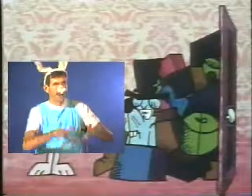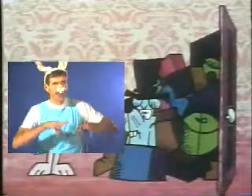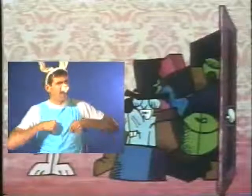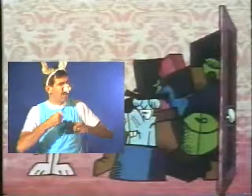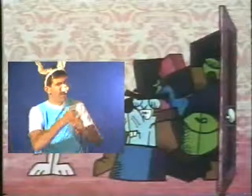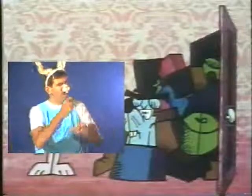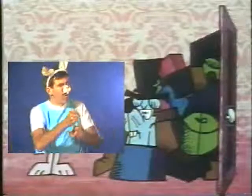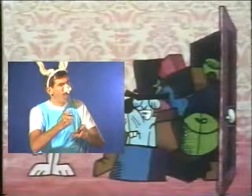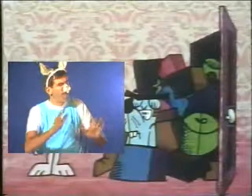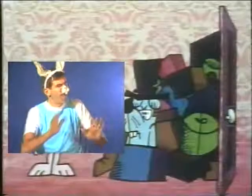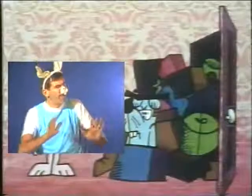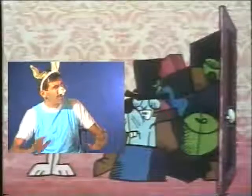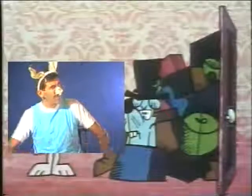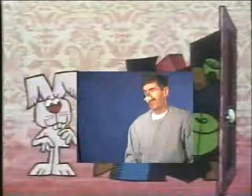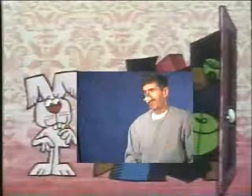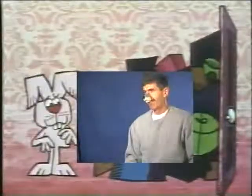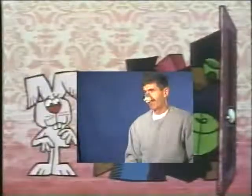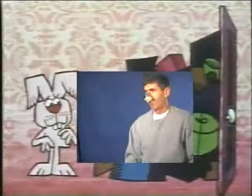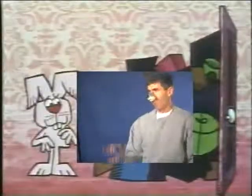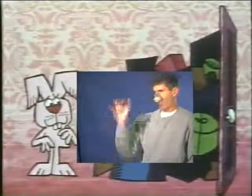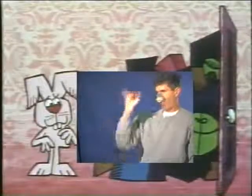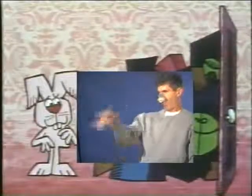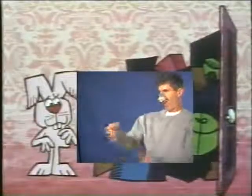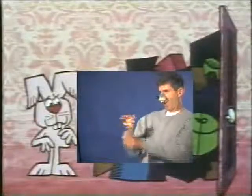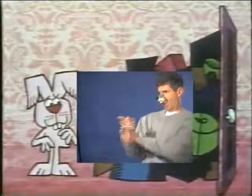Can't you take a joke? Some joke.